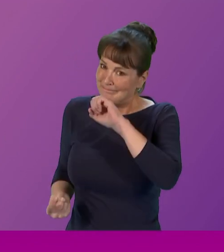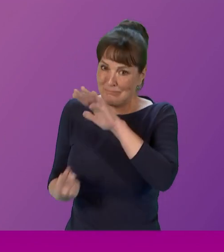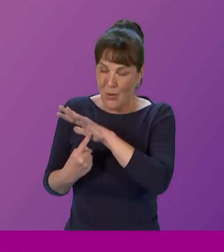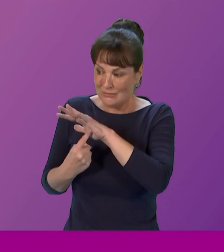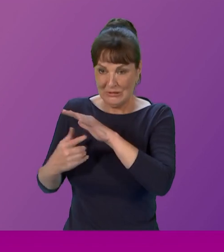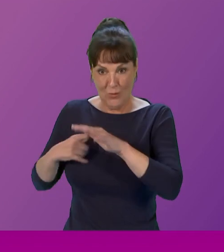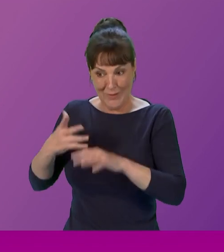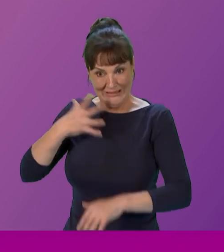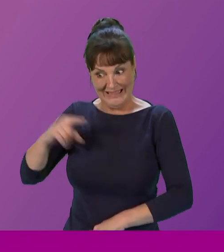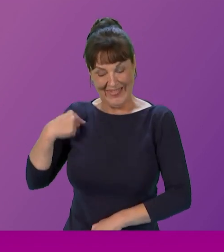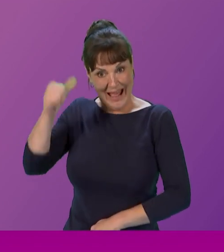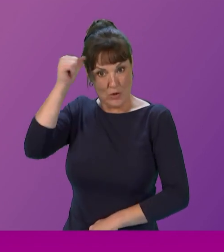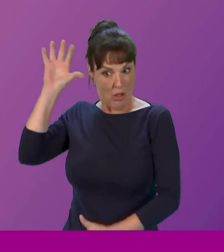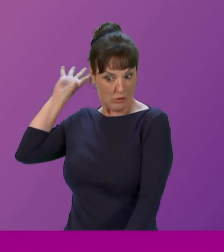looking